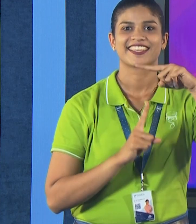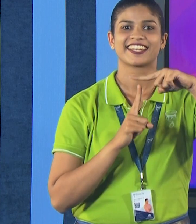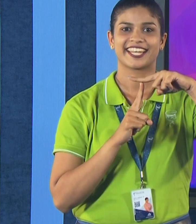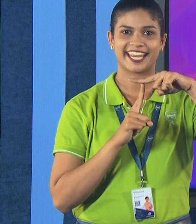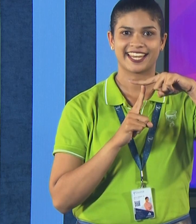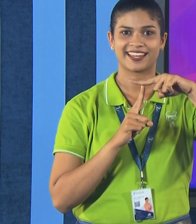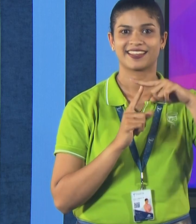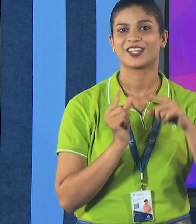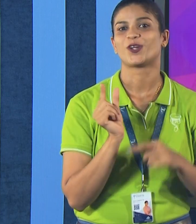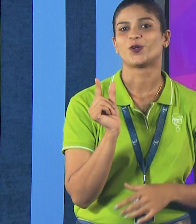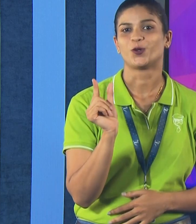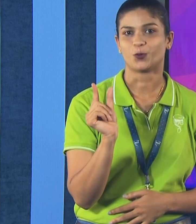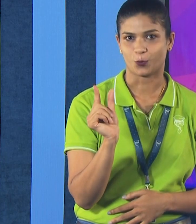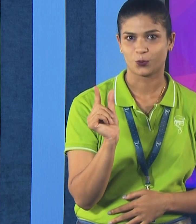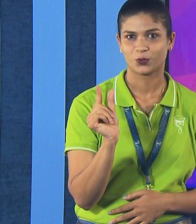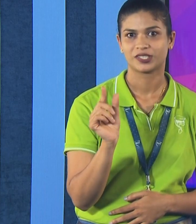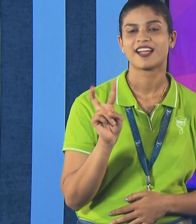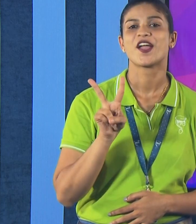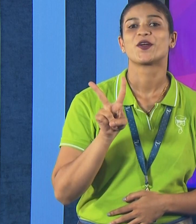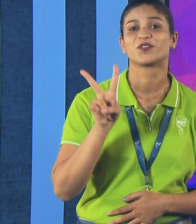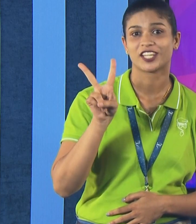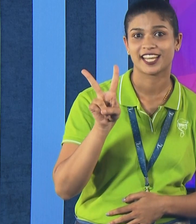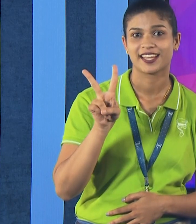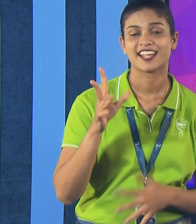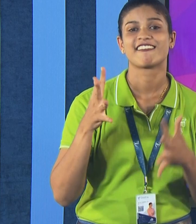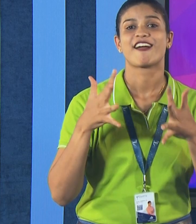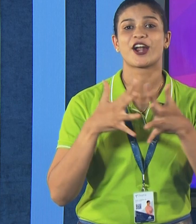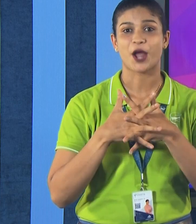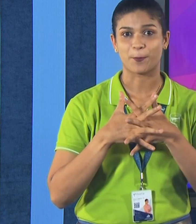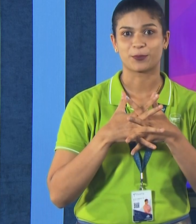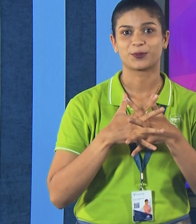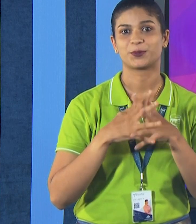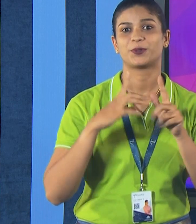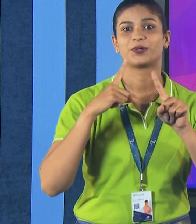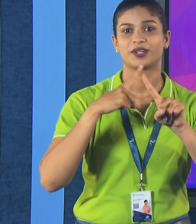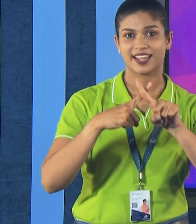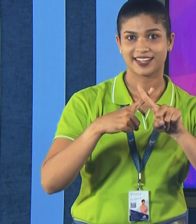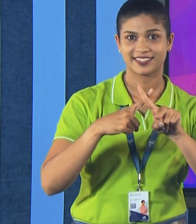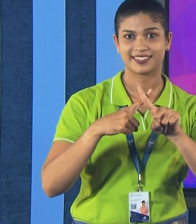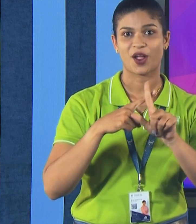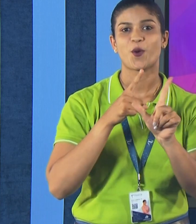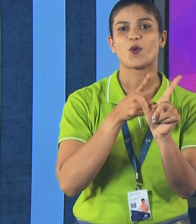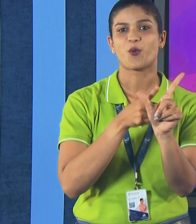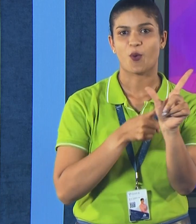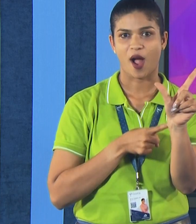T, U, N, V, W, X, Y,